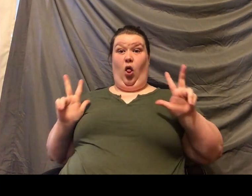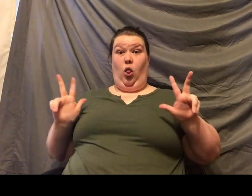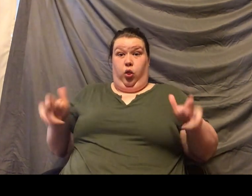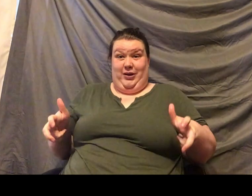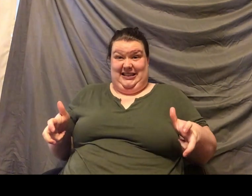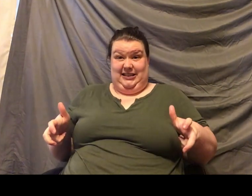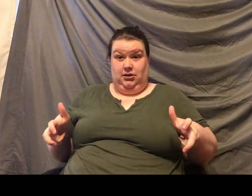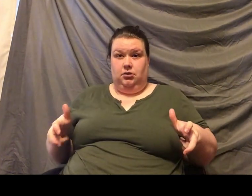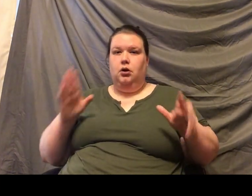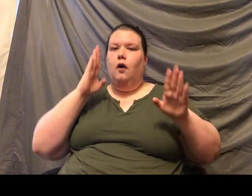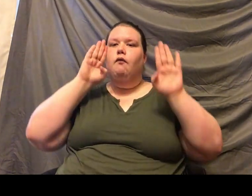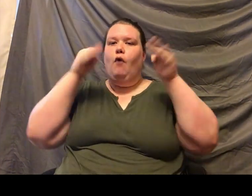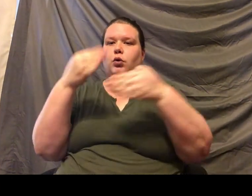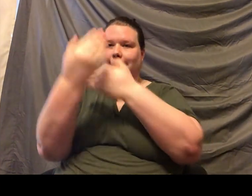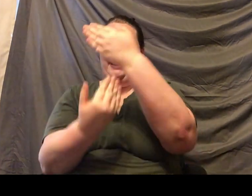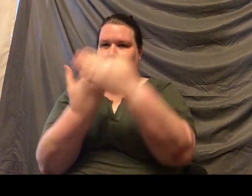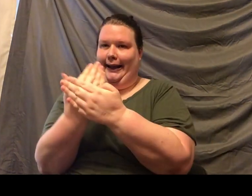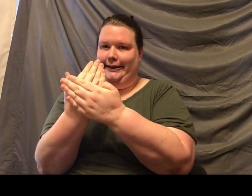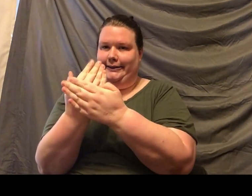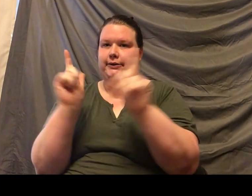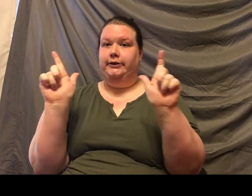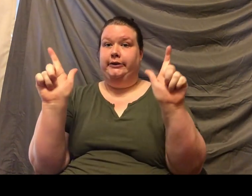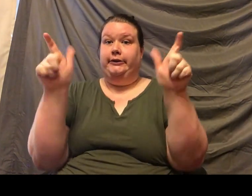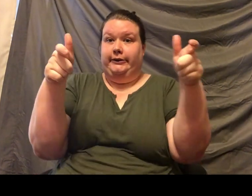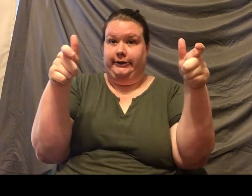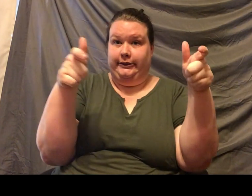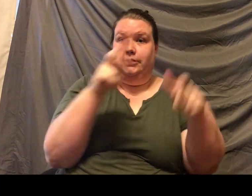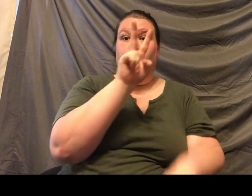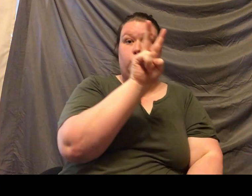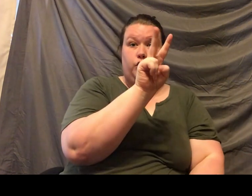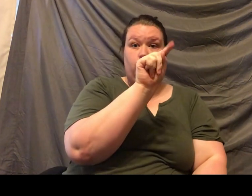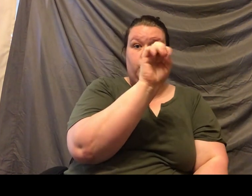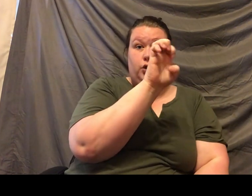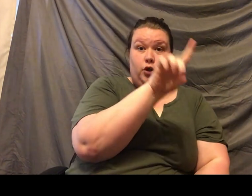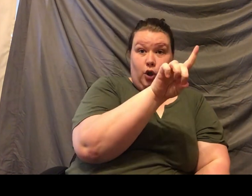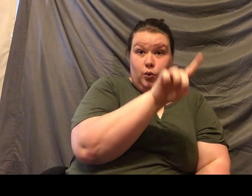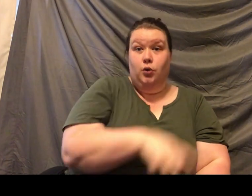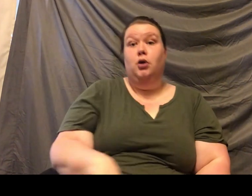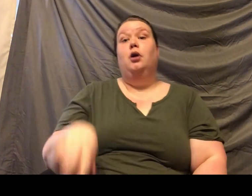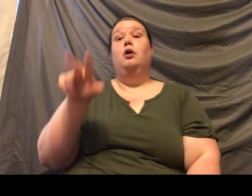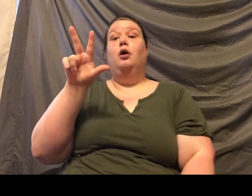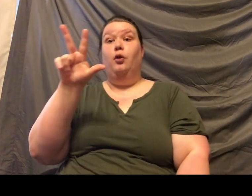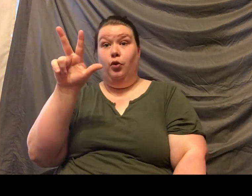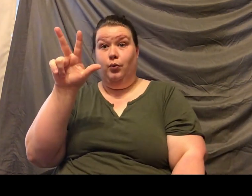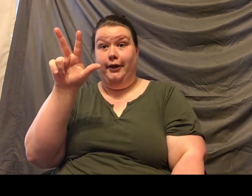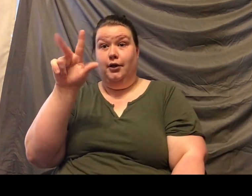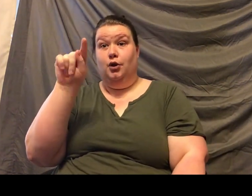So we're really looking at their fingers. A two toed sloth has two fingers and a three toed sloth has three fingers, but all sloths have three